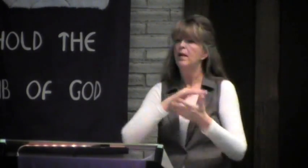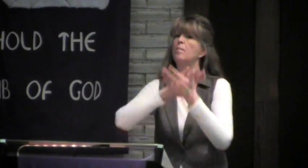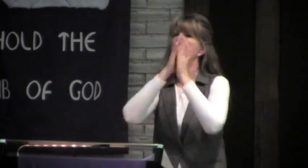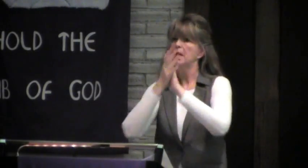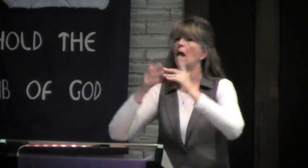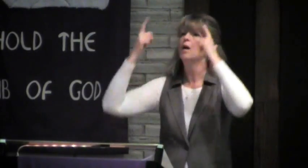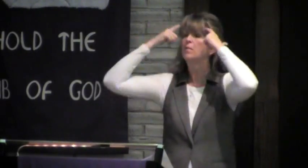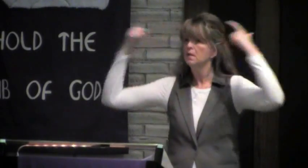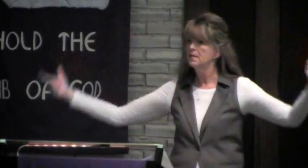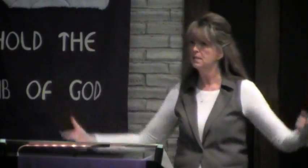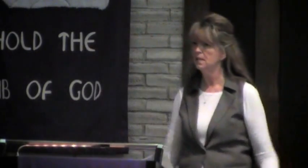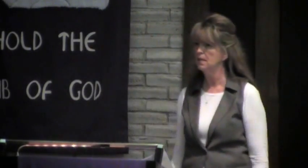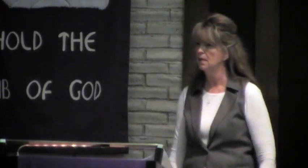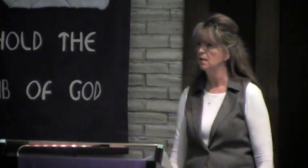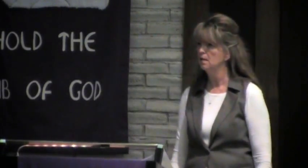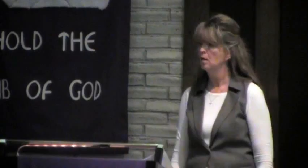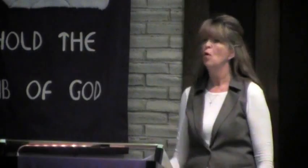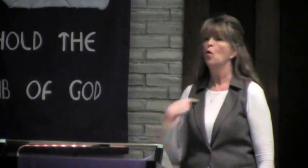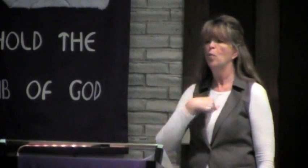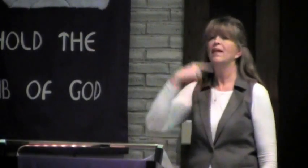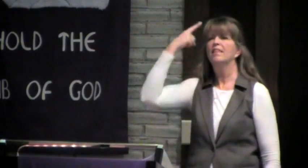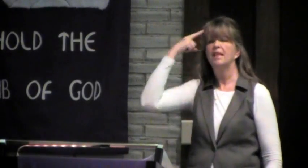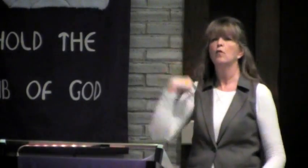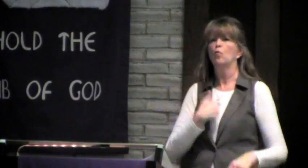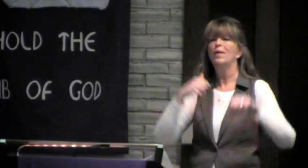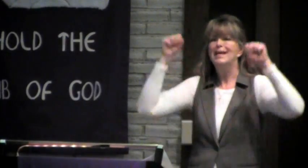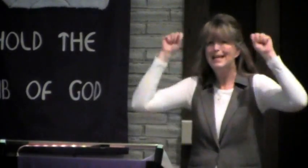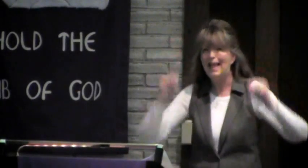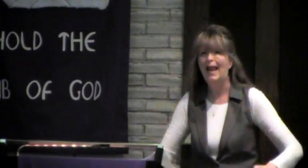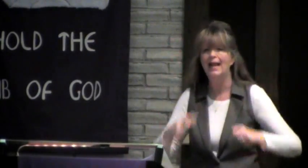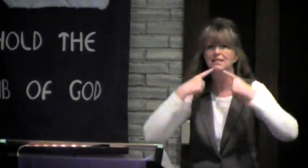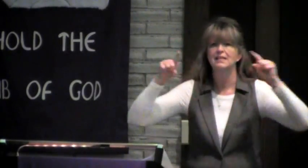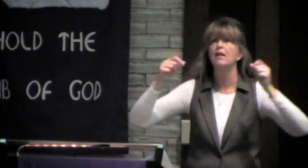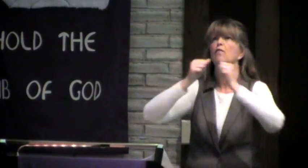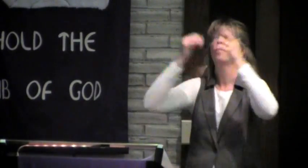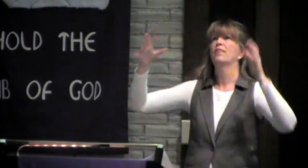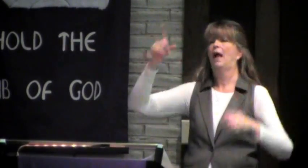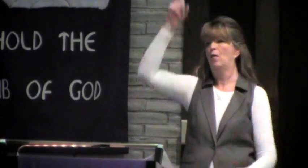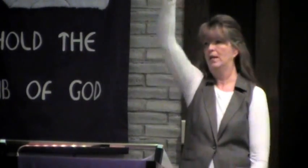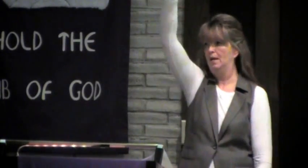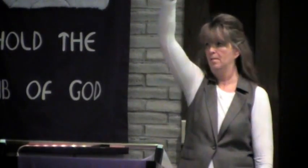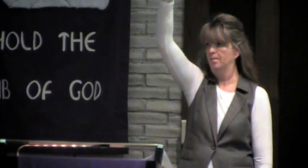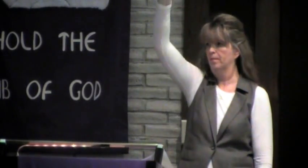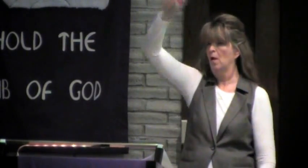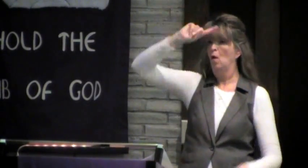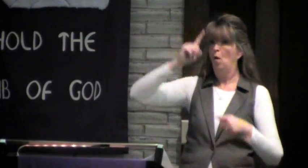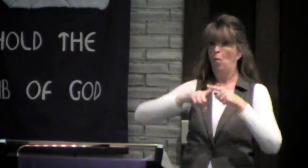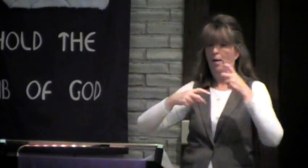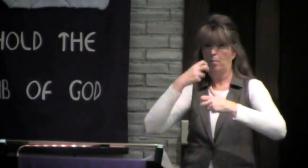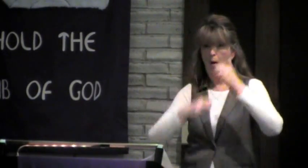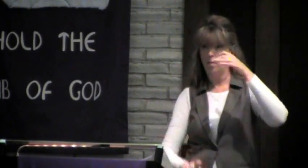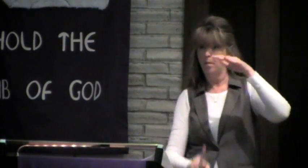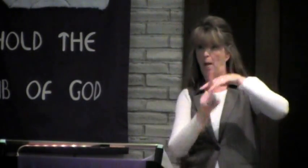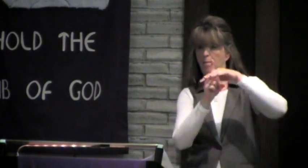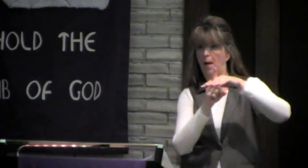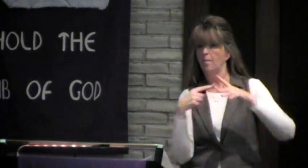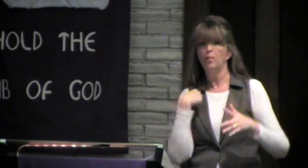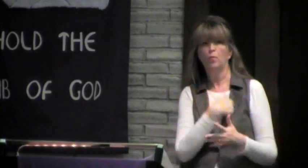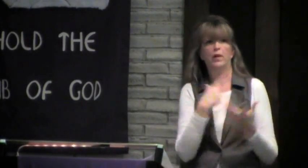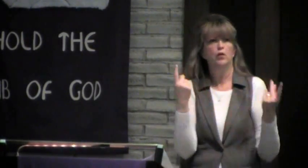obstacles or any challenges, we tend to become complacent. We think that we can be successful without God. And